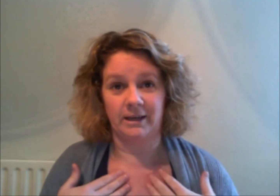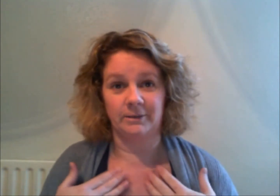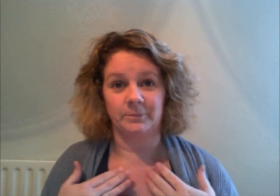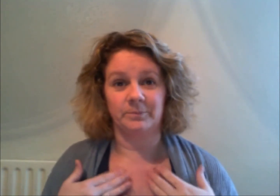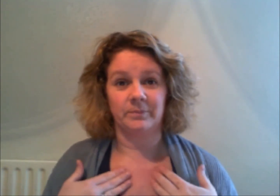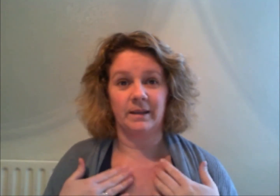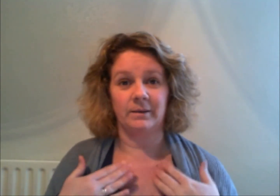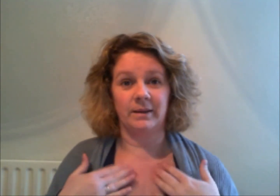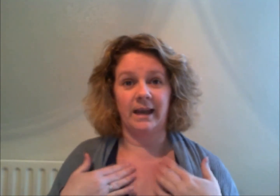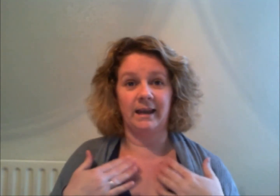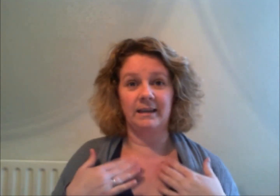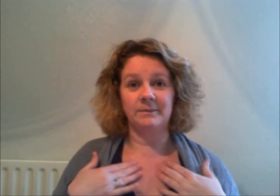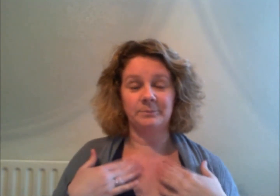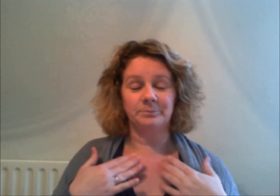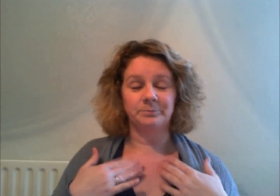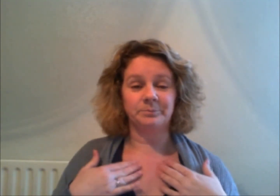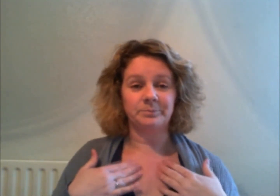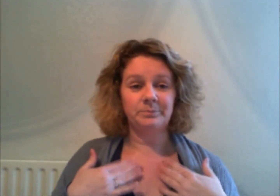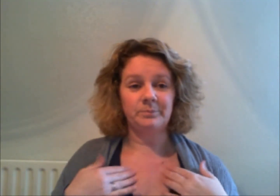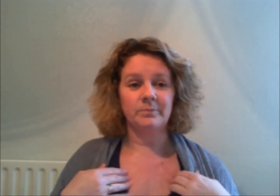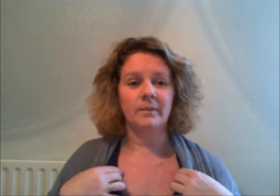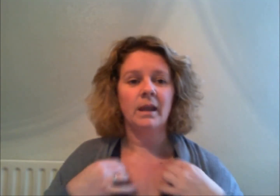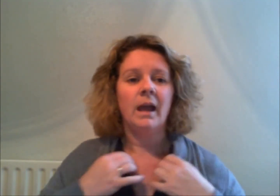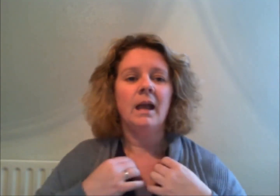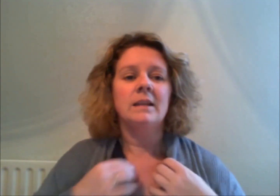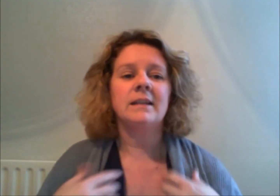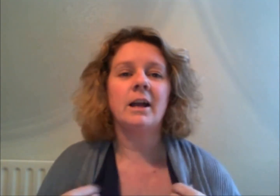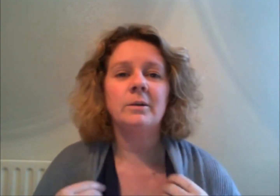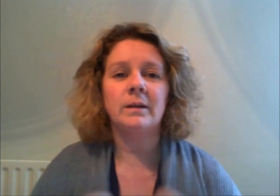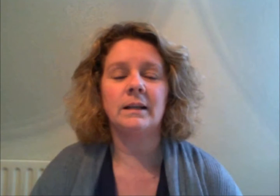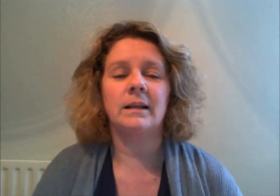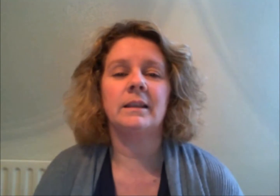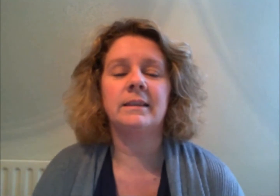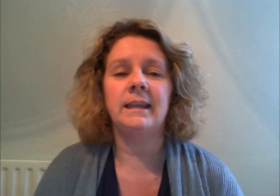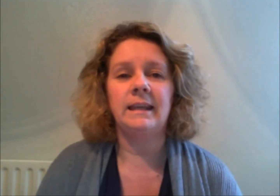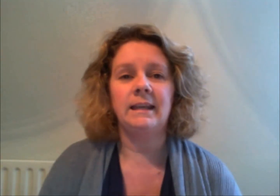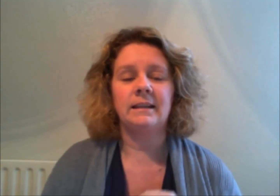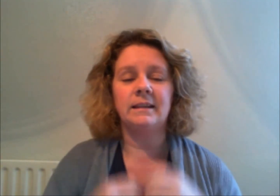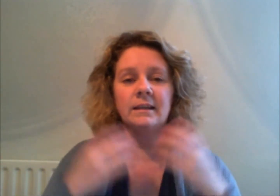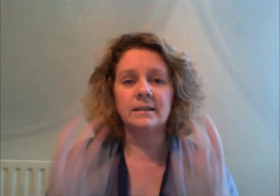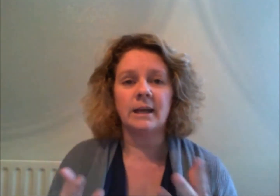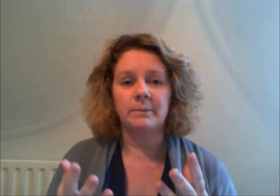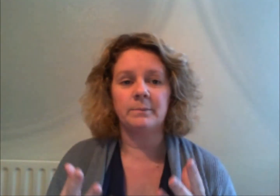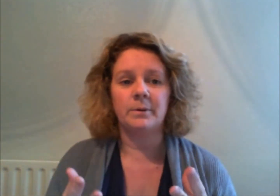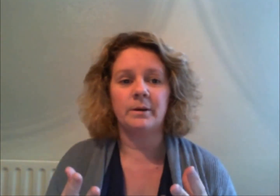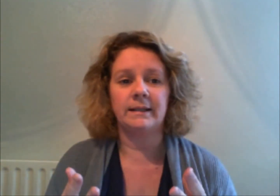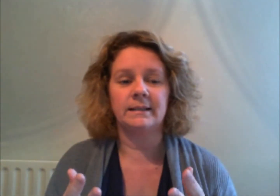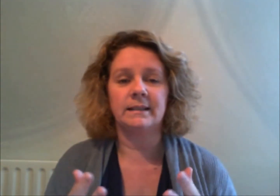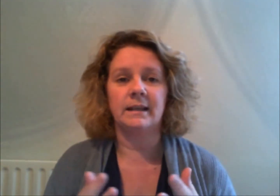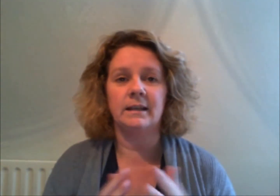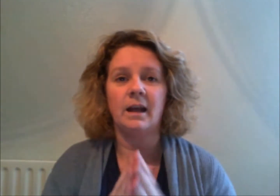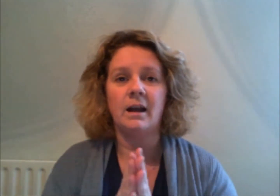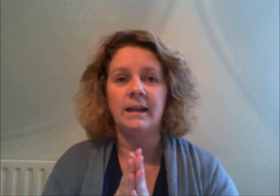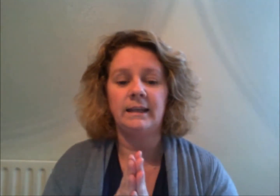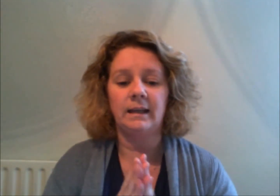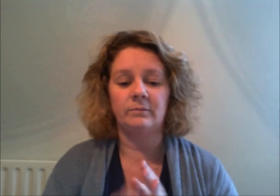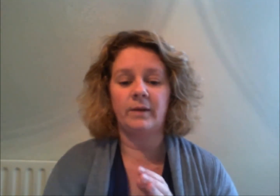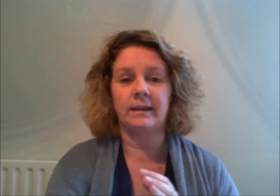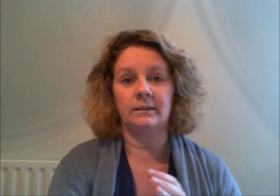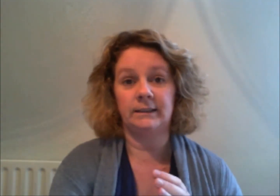okay so the the other tapping point that I regularly